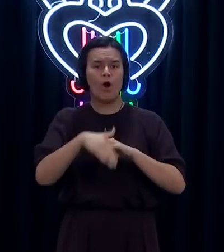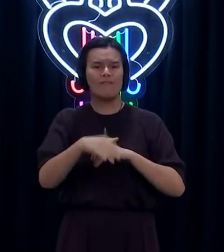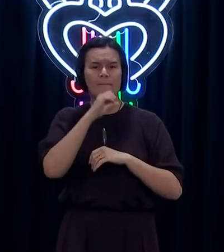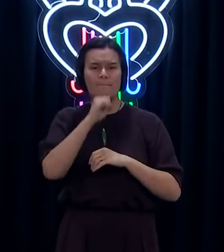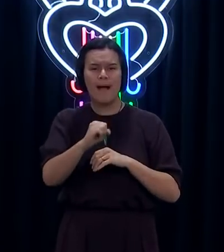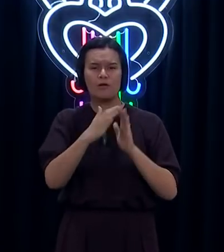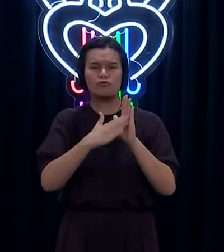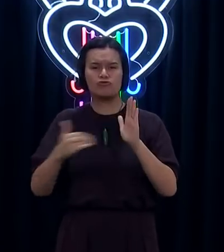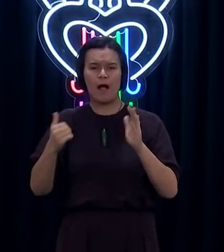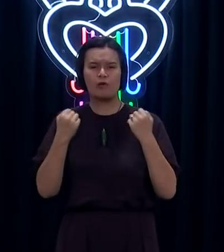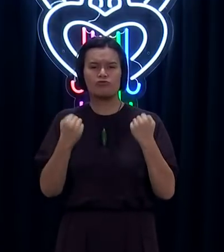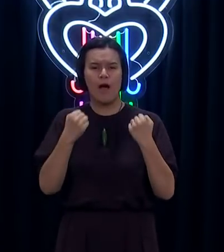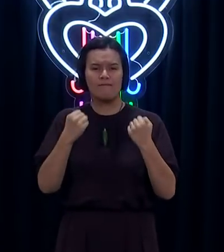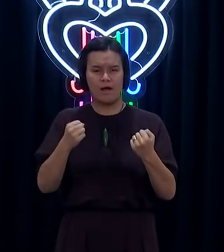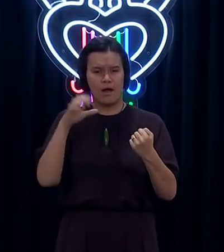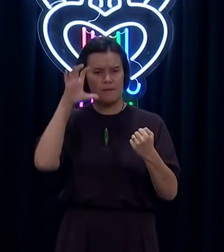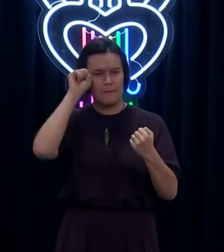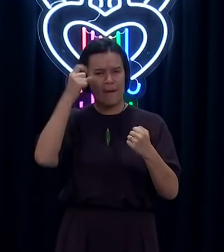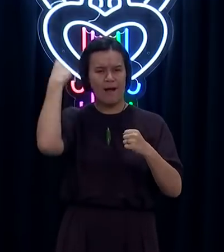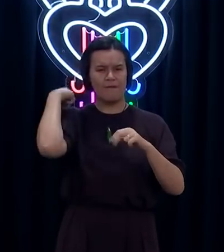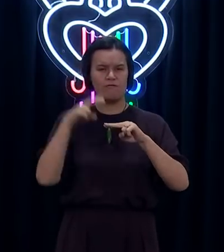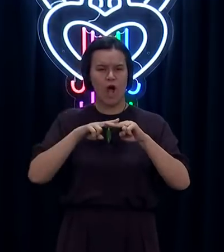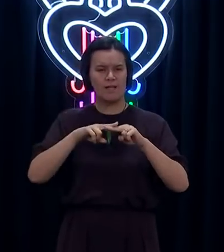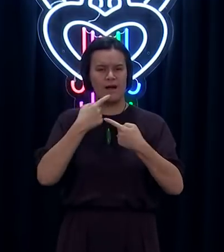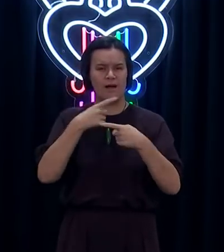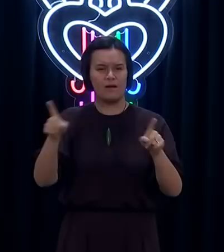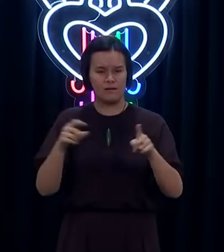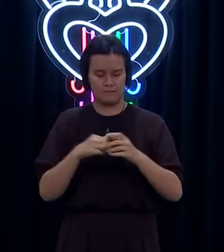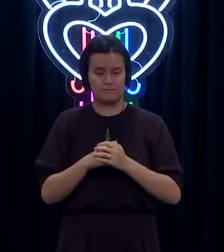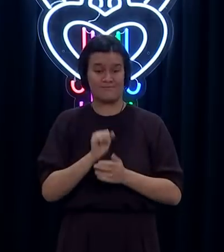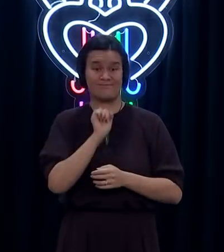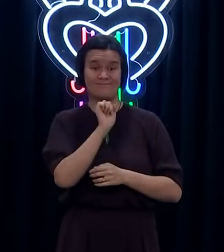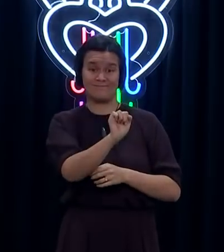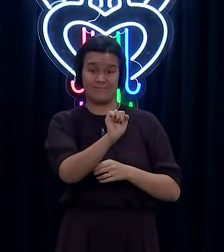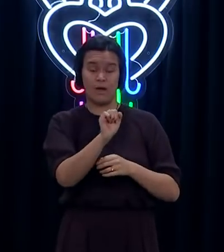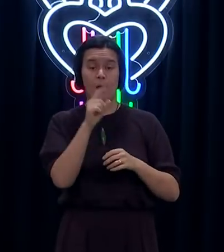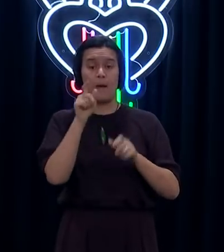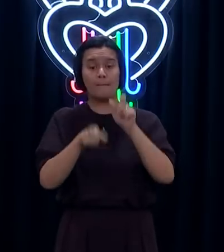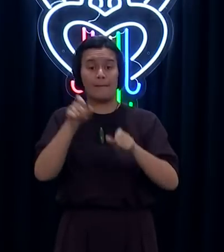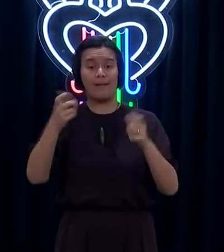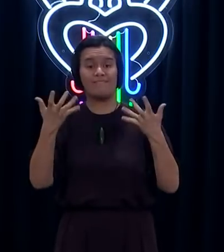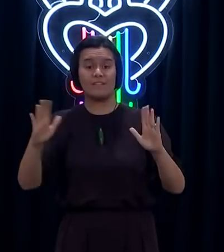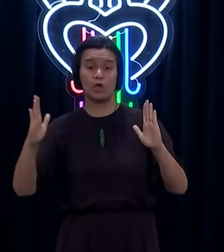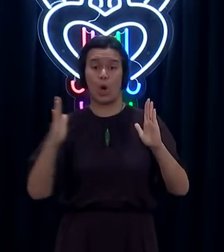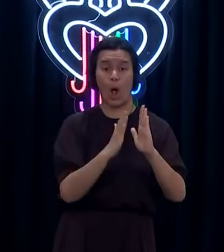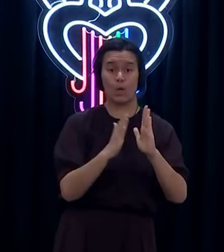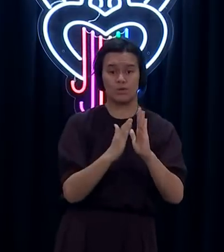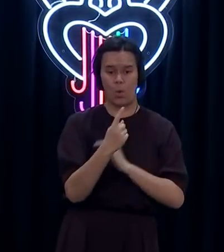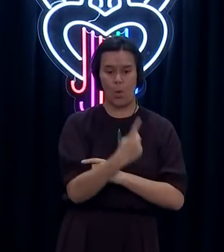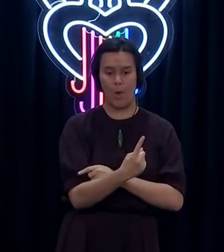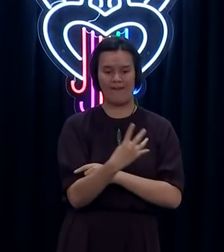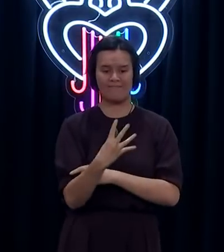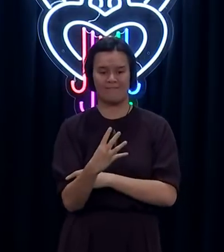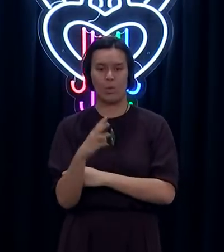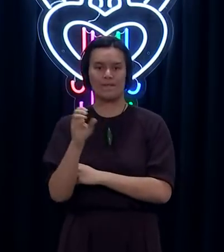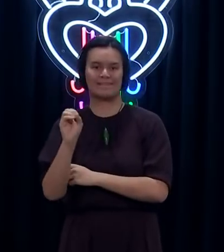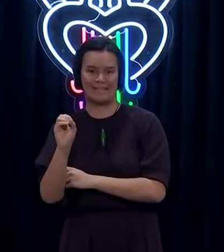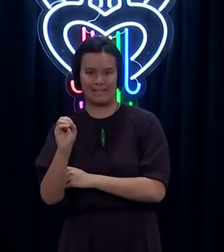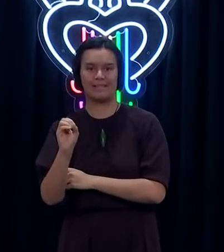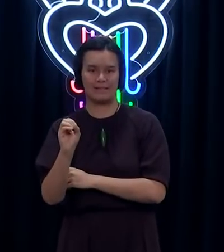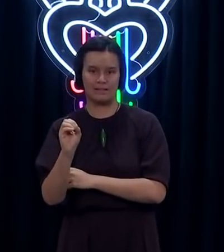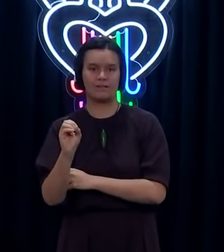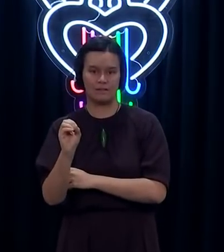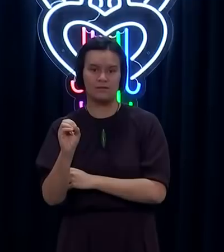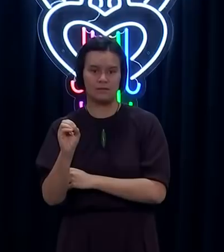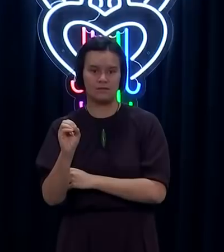we reported on Friday. There are now 140 contacts of the truck driver outside of the